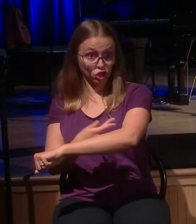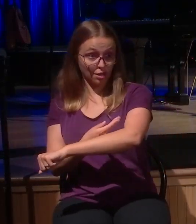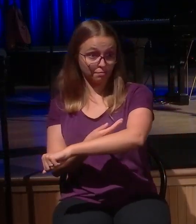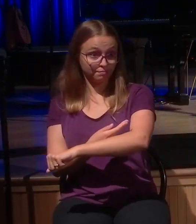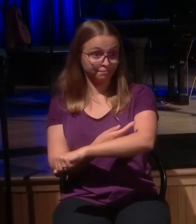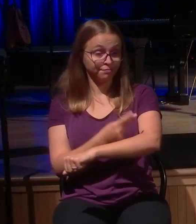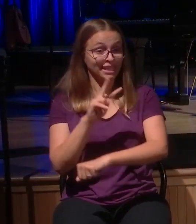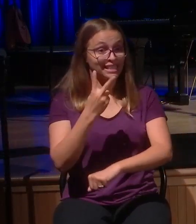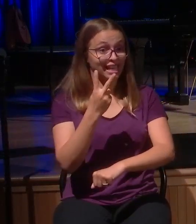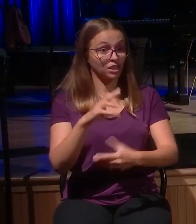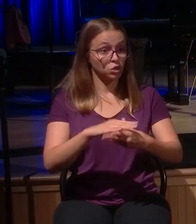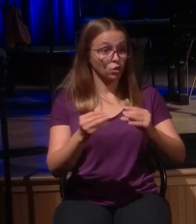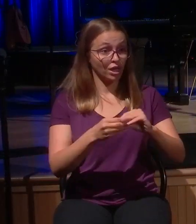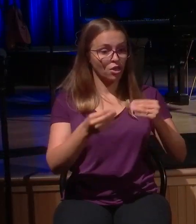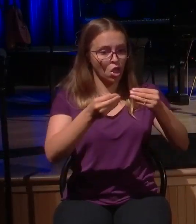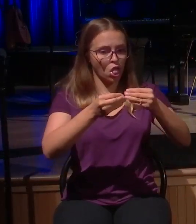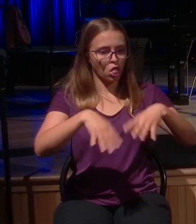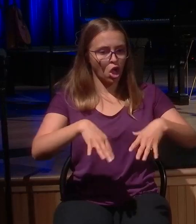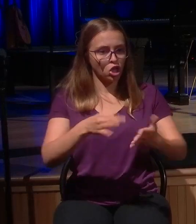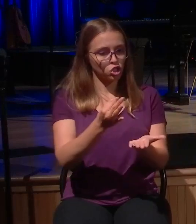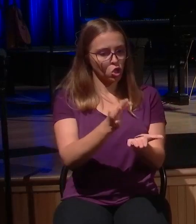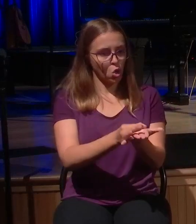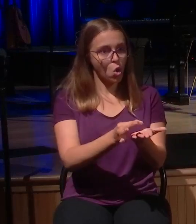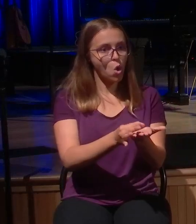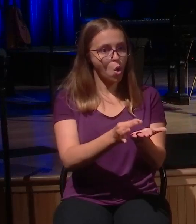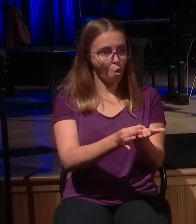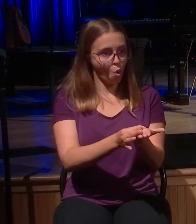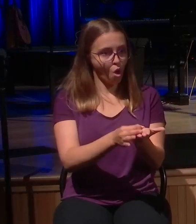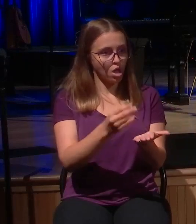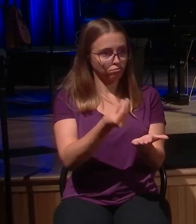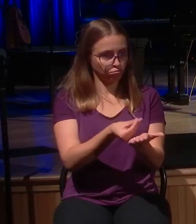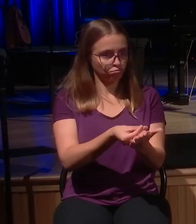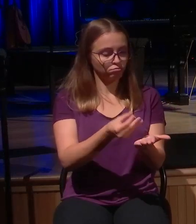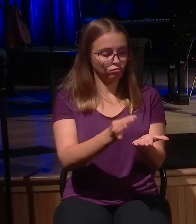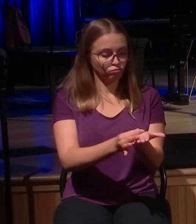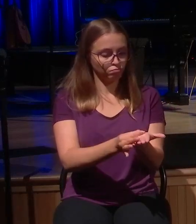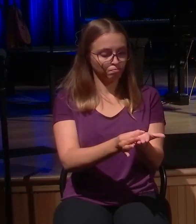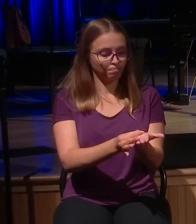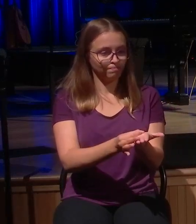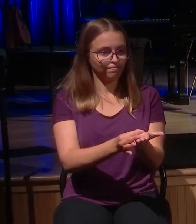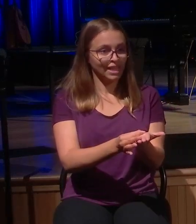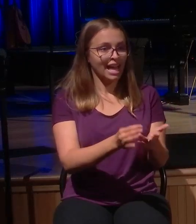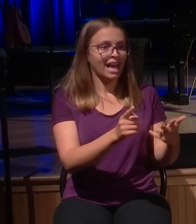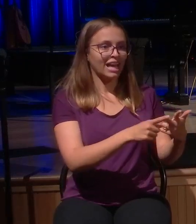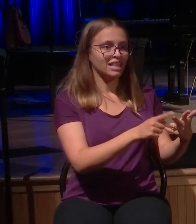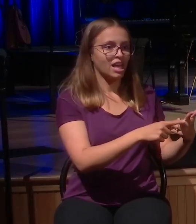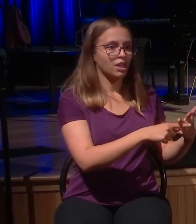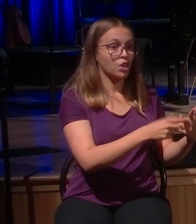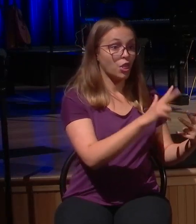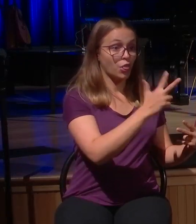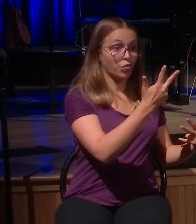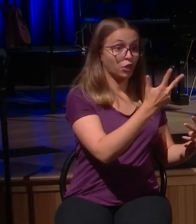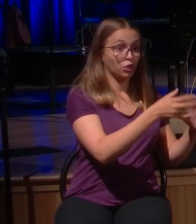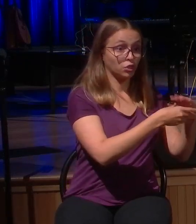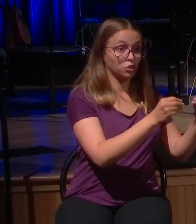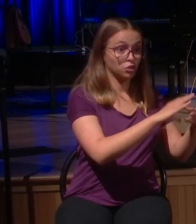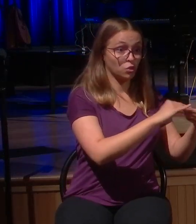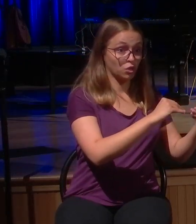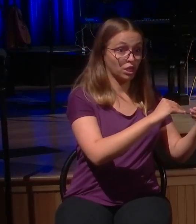coin, and the third story, most of your Bibles will probably say the prodigal son. But let me just tell you, it's about the lost son. So